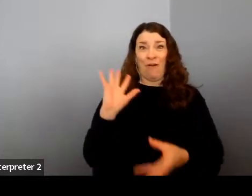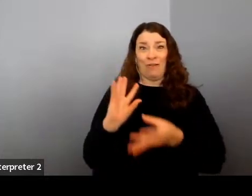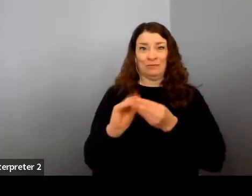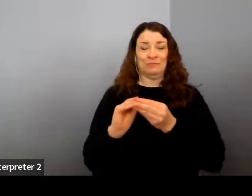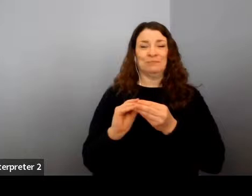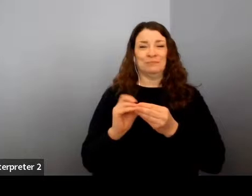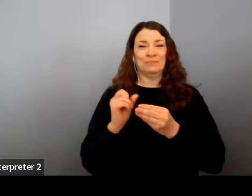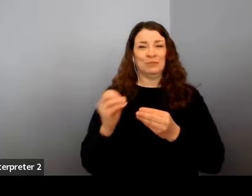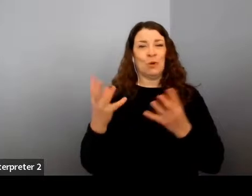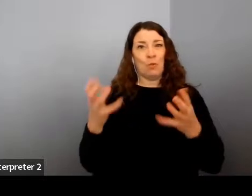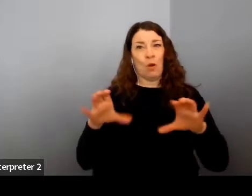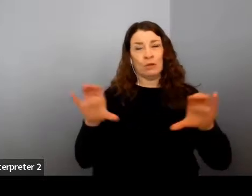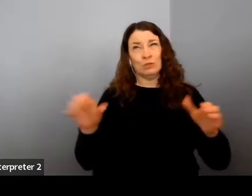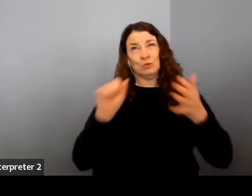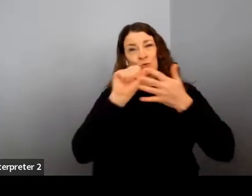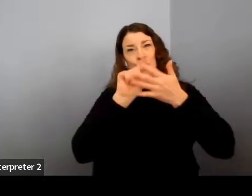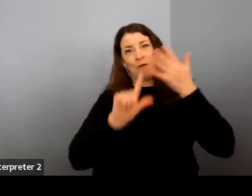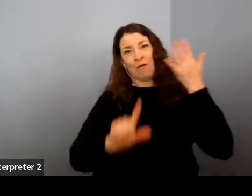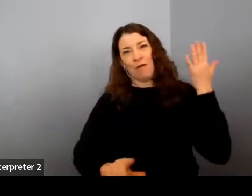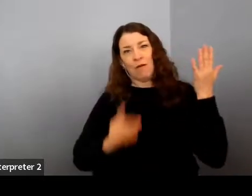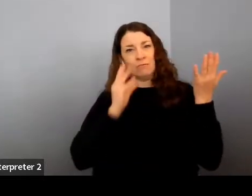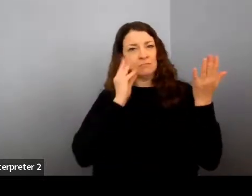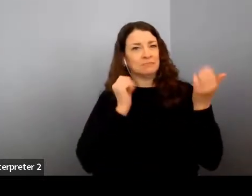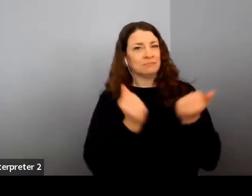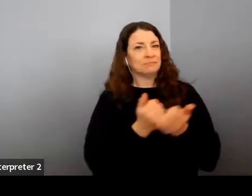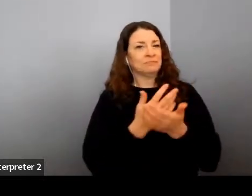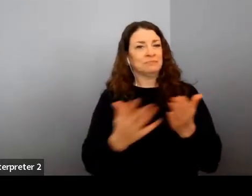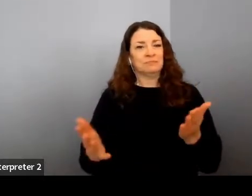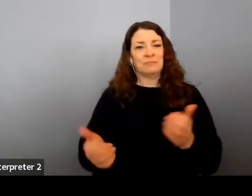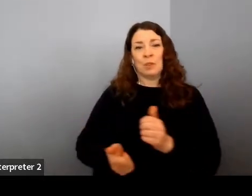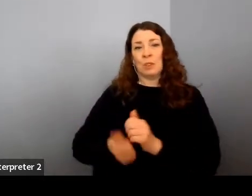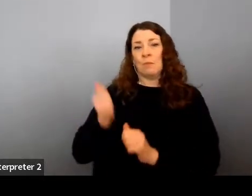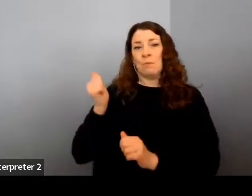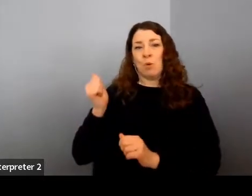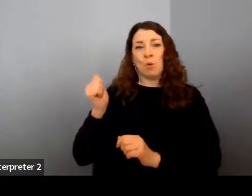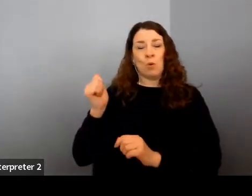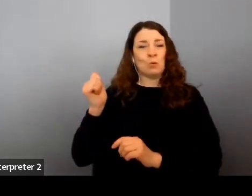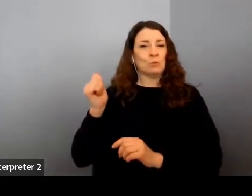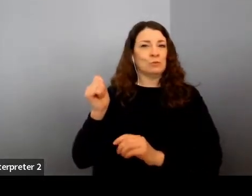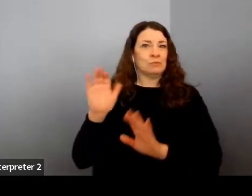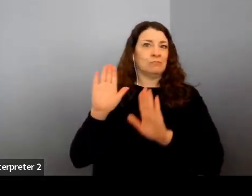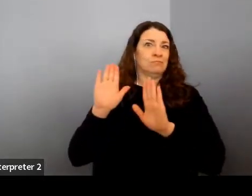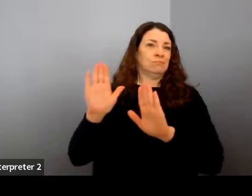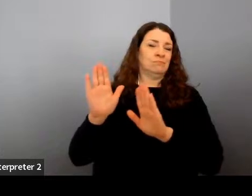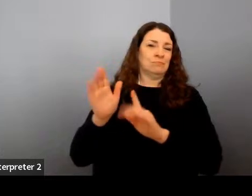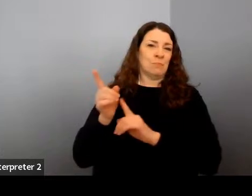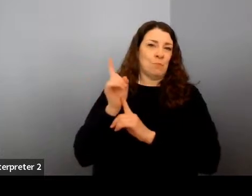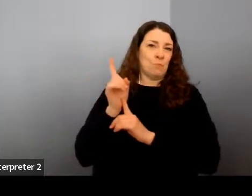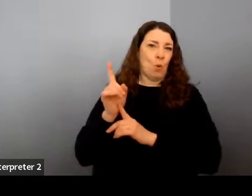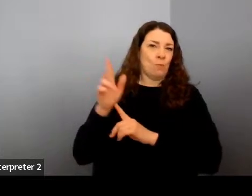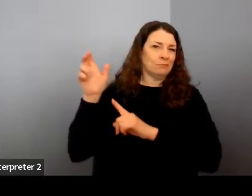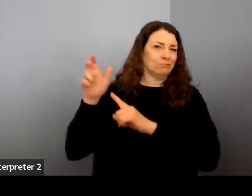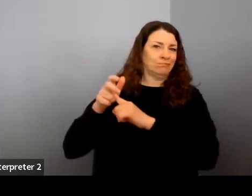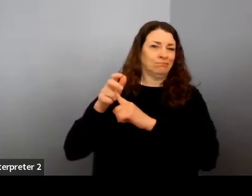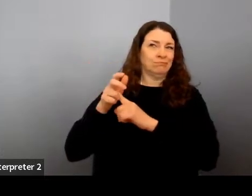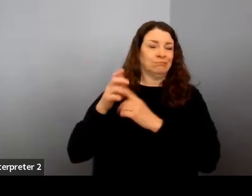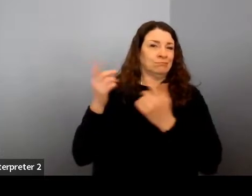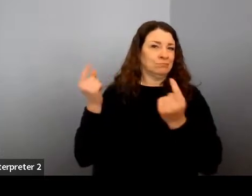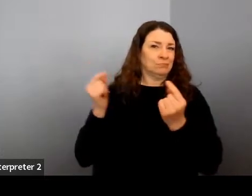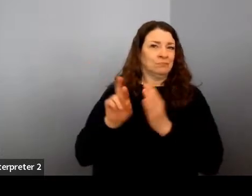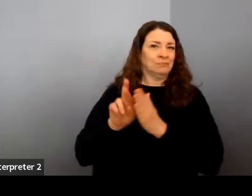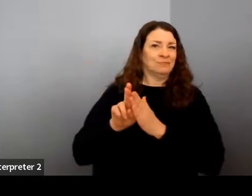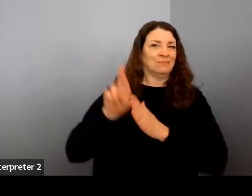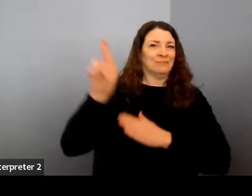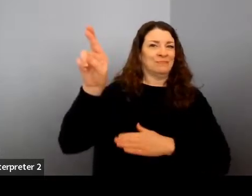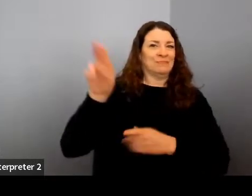moments, and then the most incredible moment, obviously, in my career was flying to space and having that full circle moment because